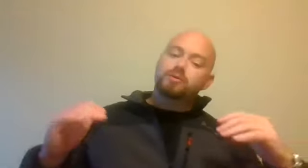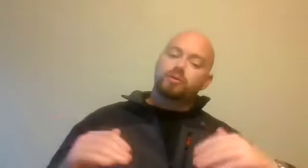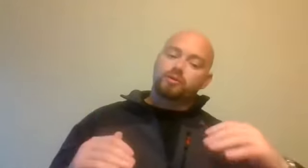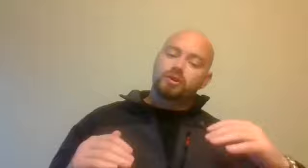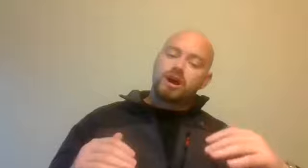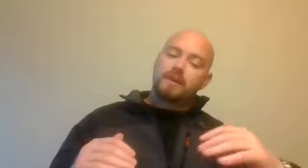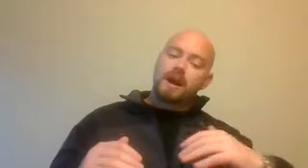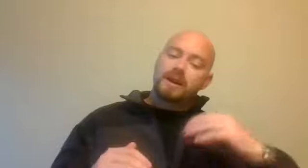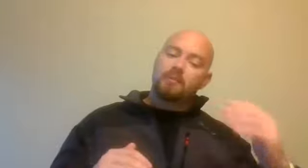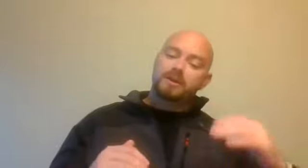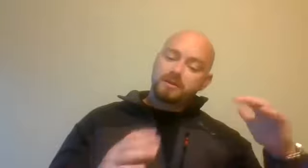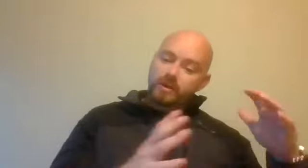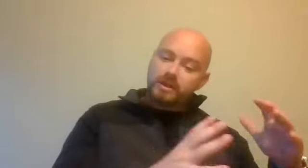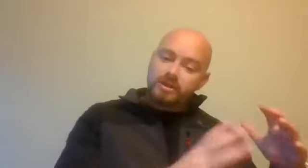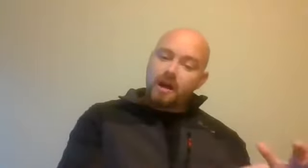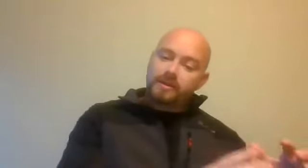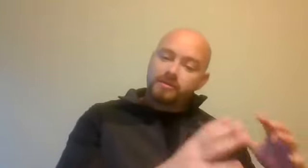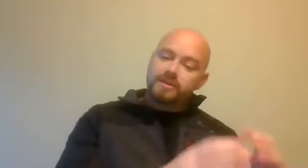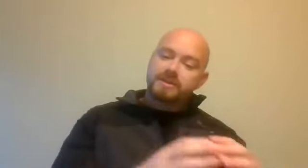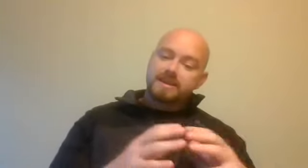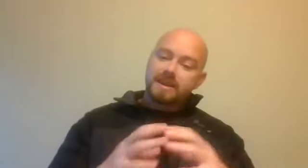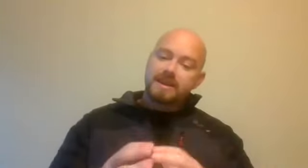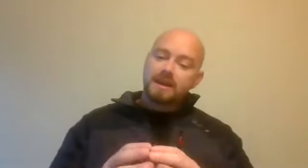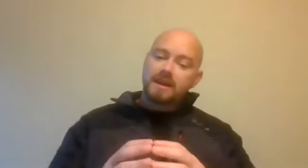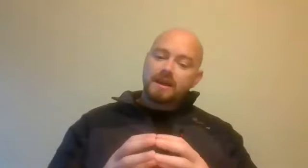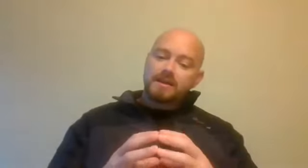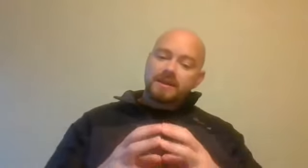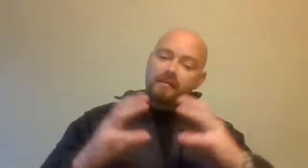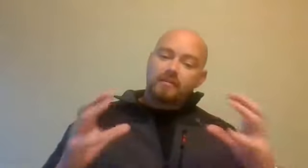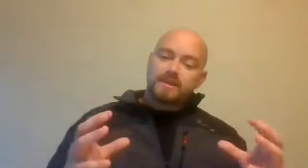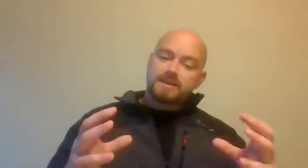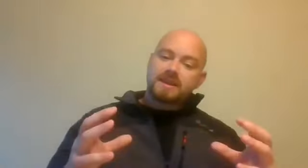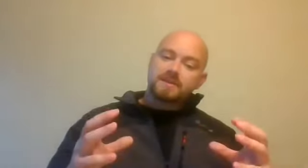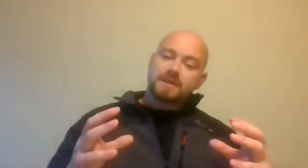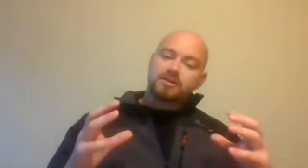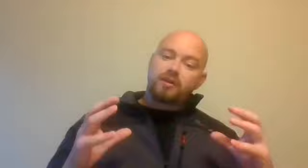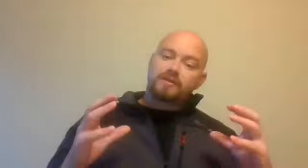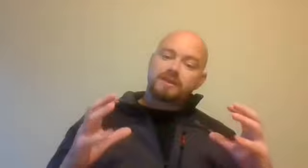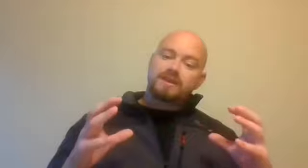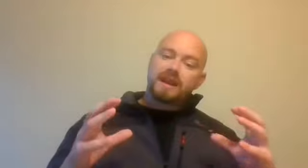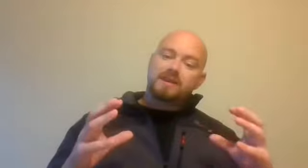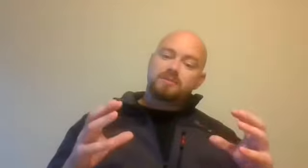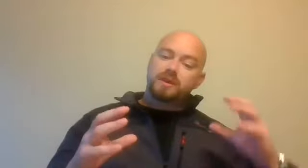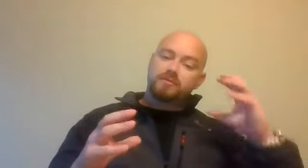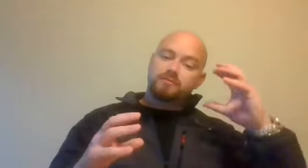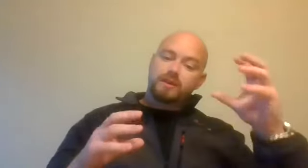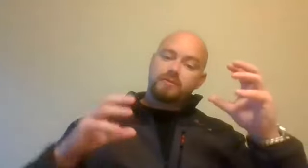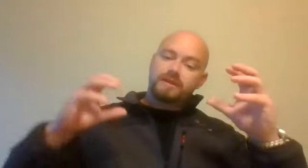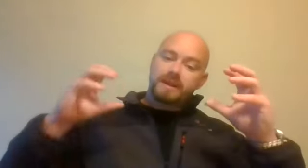don't know the job and aren't competent within the job that they're risk assessing in, to carry out risk assessments, that there's often a disconnect between real risk